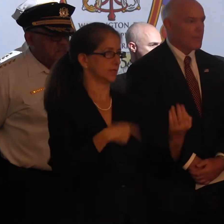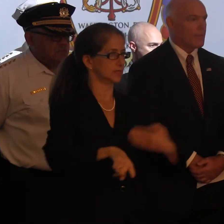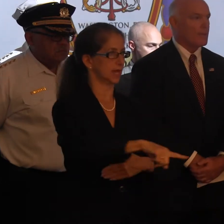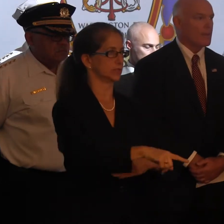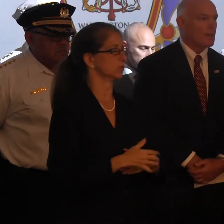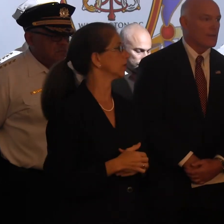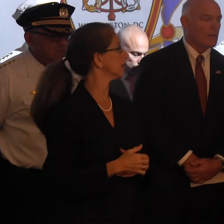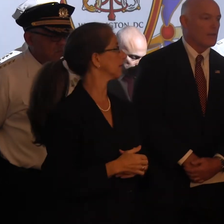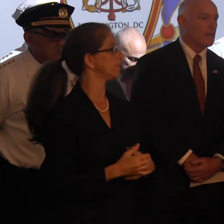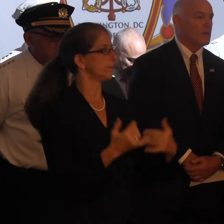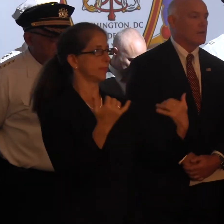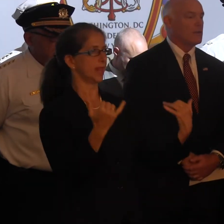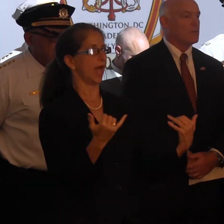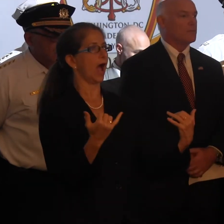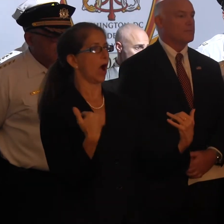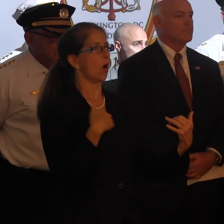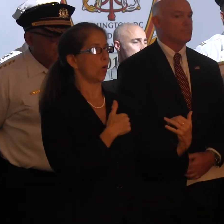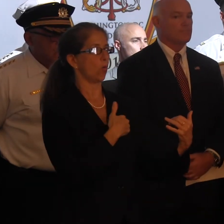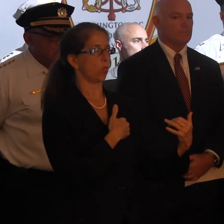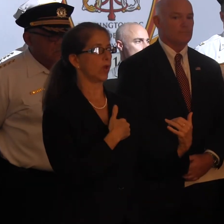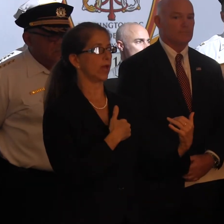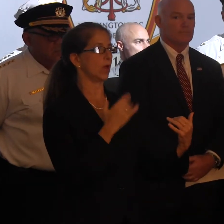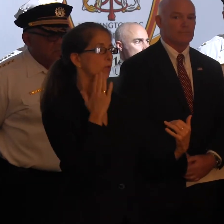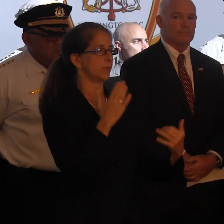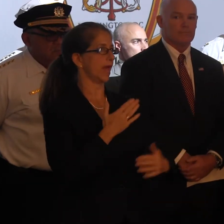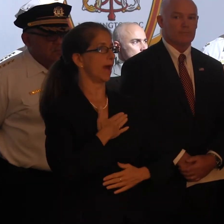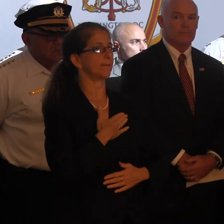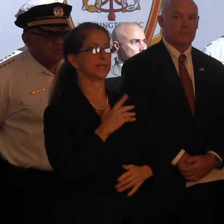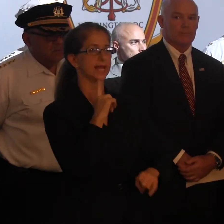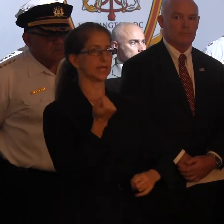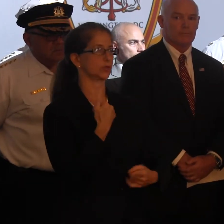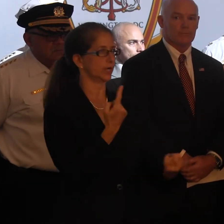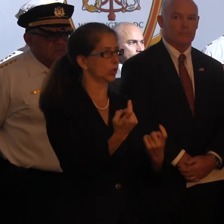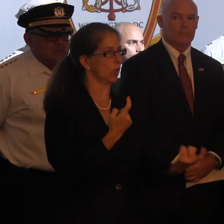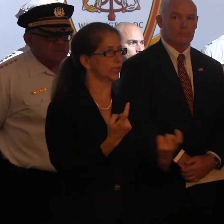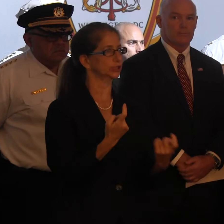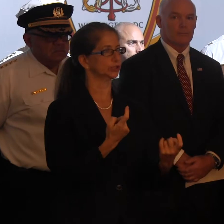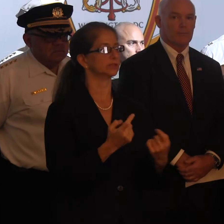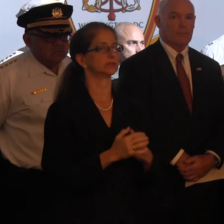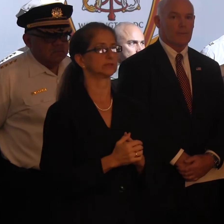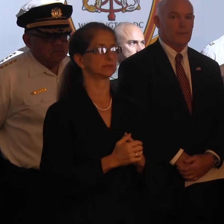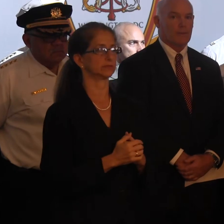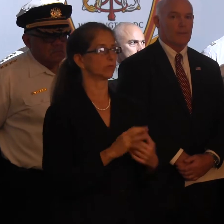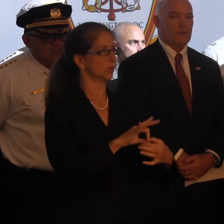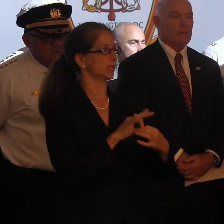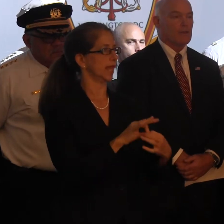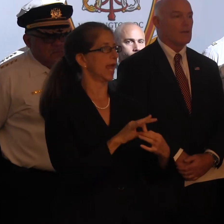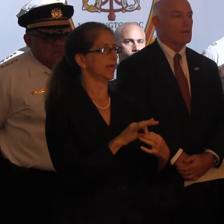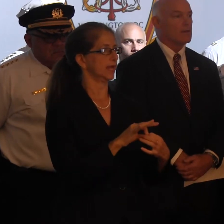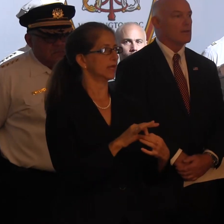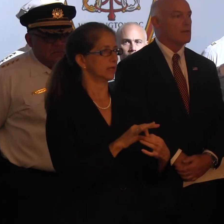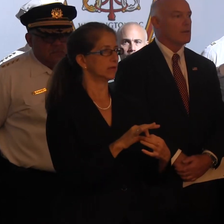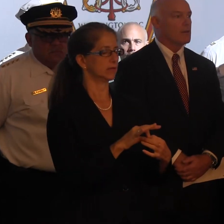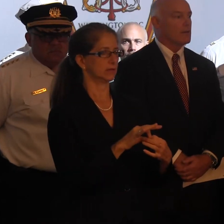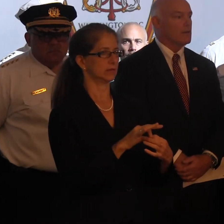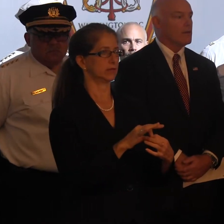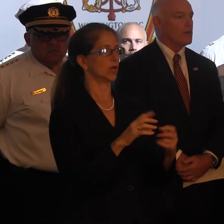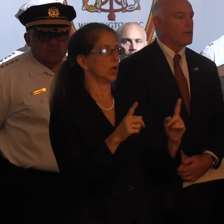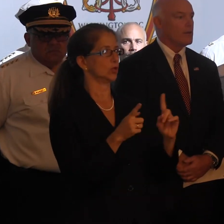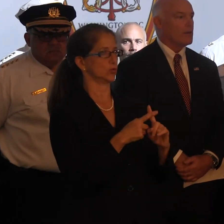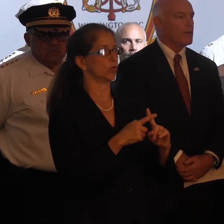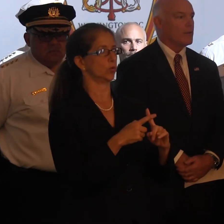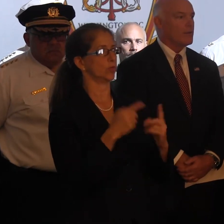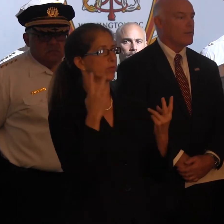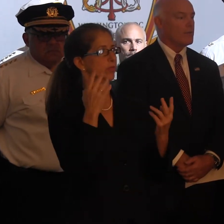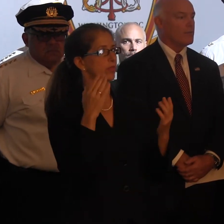So with that, we would be pleased to answer any questions that are related to the papal